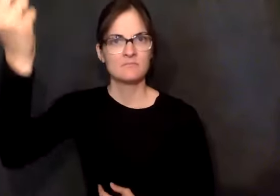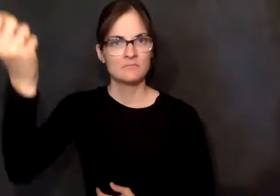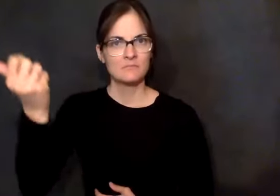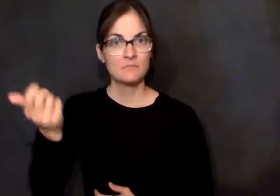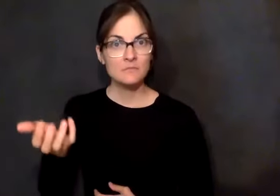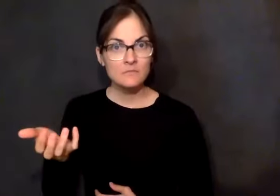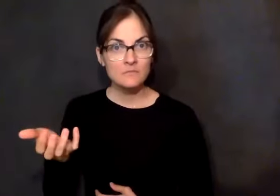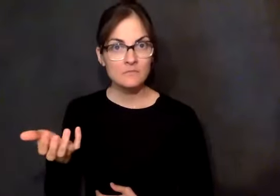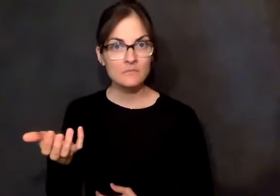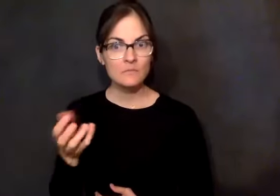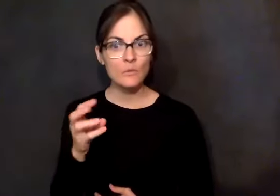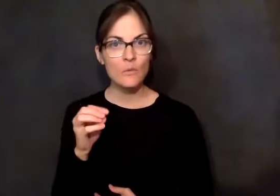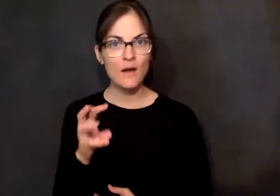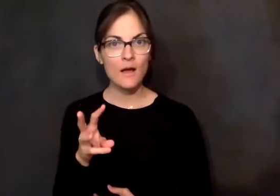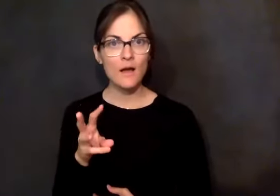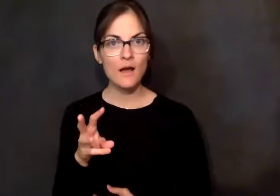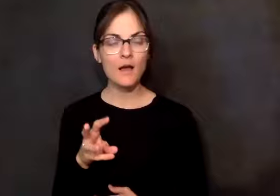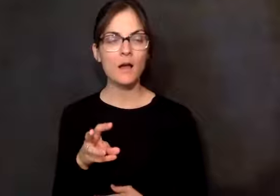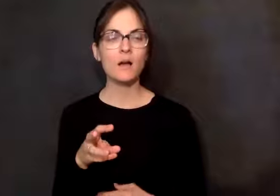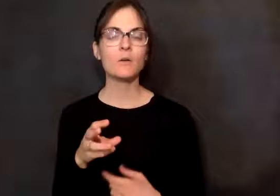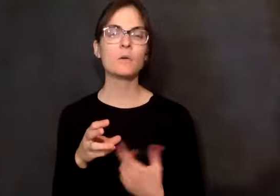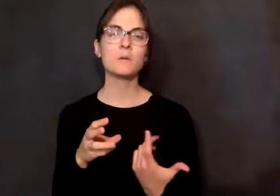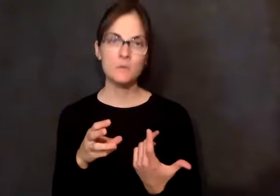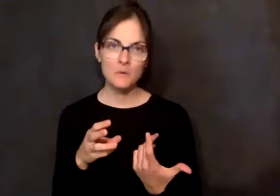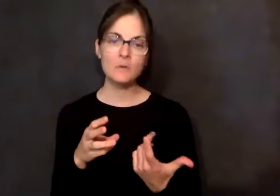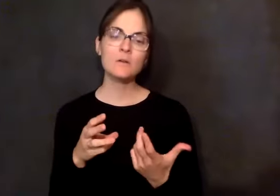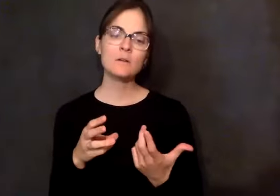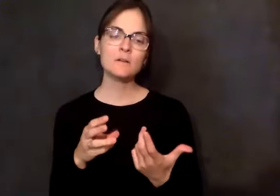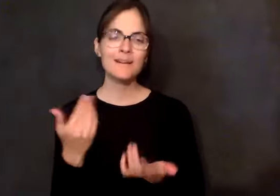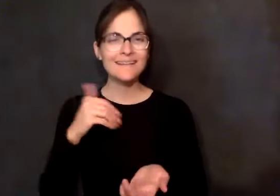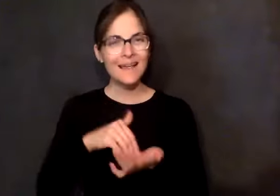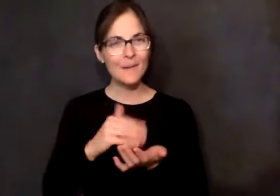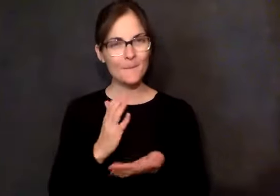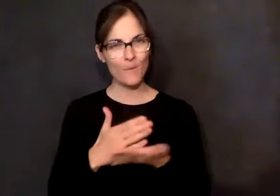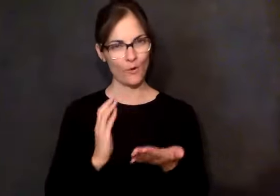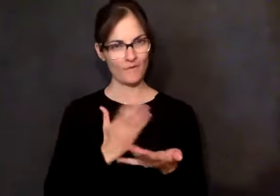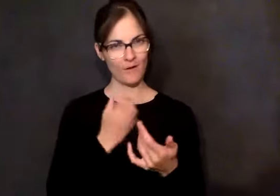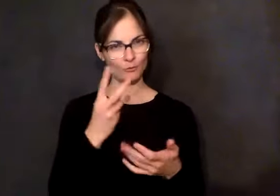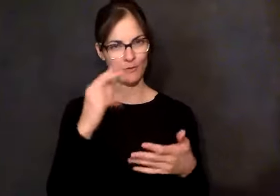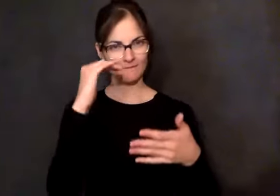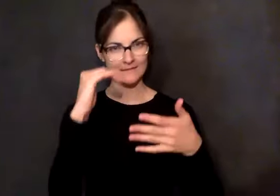what it was. But then as we pass it on, years later, I'm listening to a fifth step.